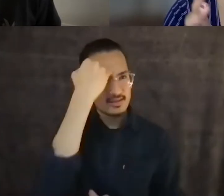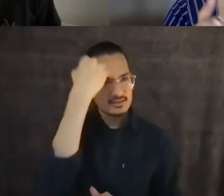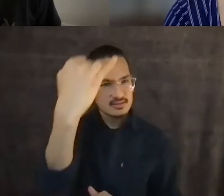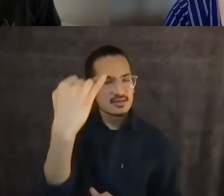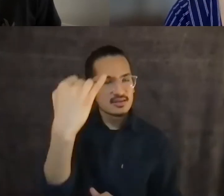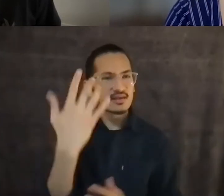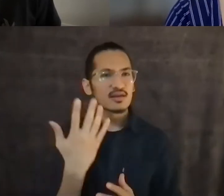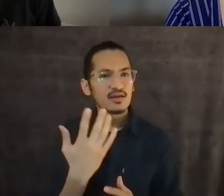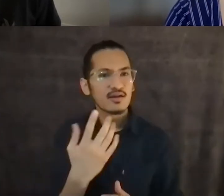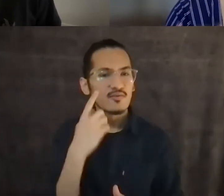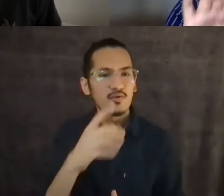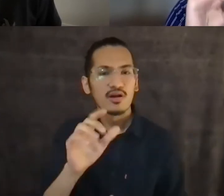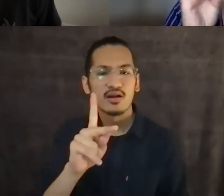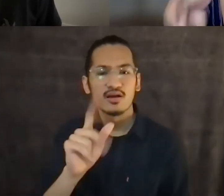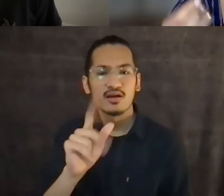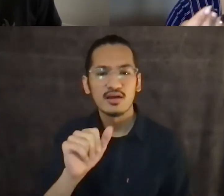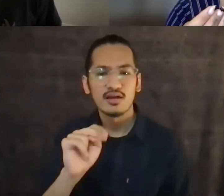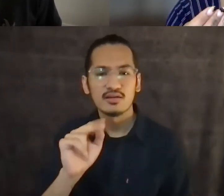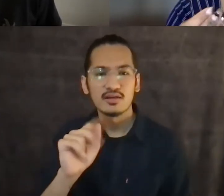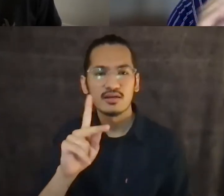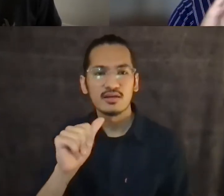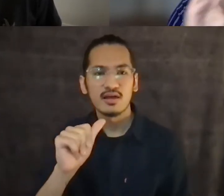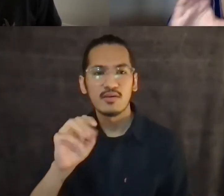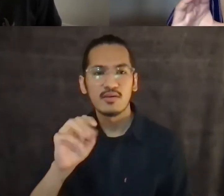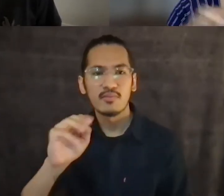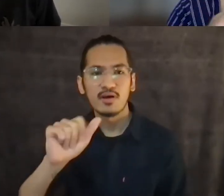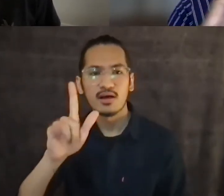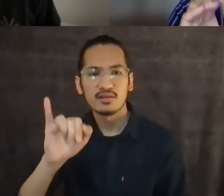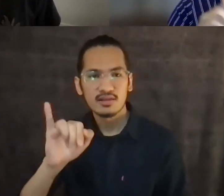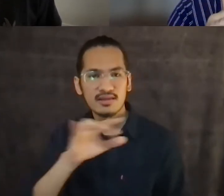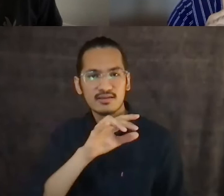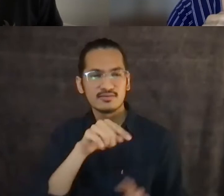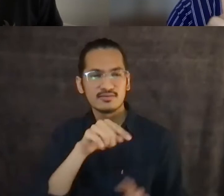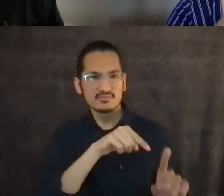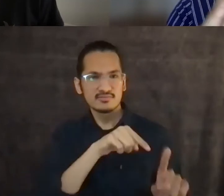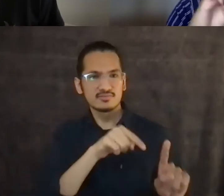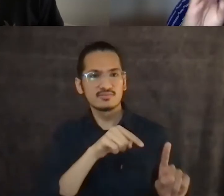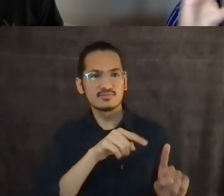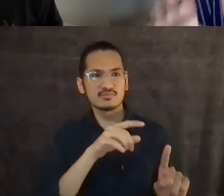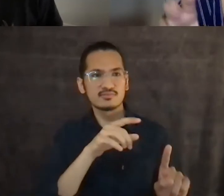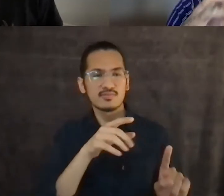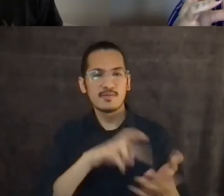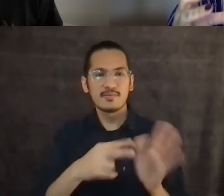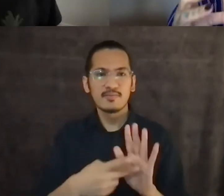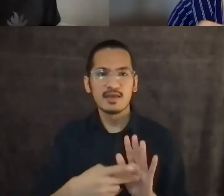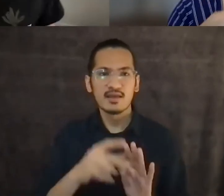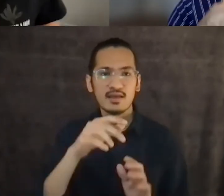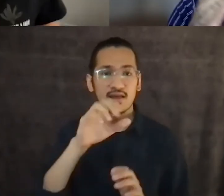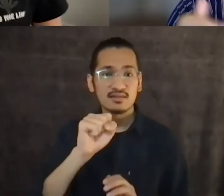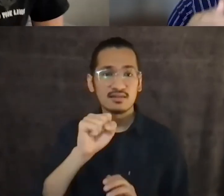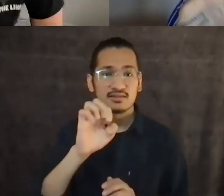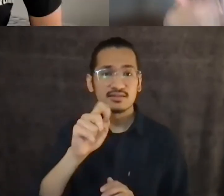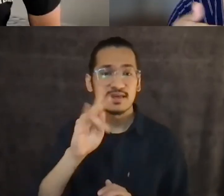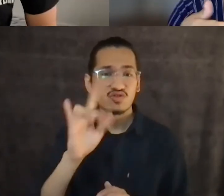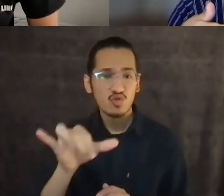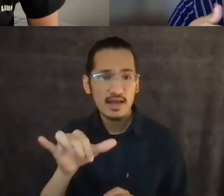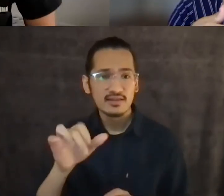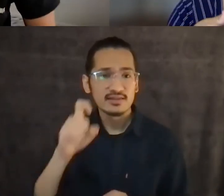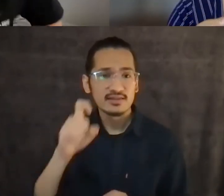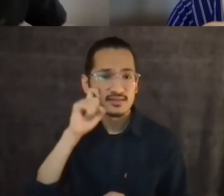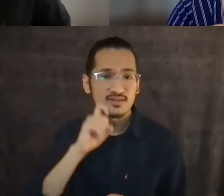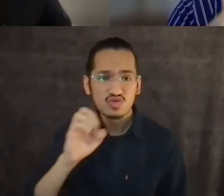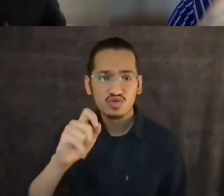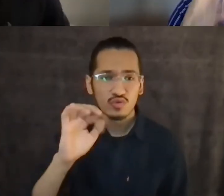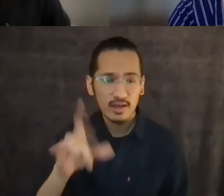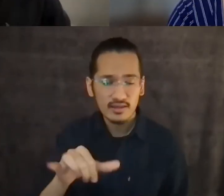you know, for Kanaka Maoli, like taking sexuality and opinion that seriously has, has had significant ramifications for how we imagine.